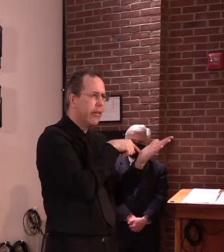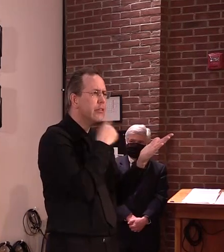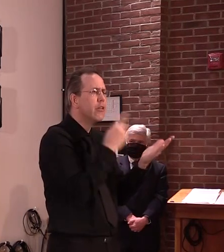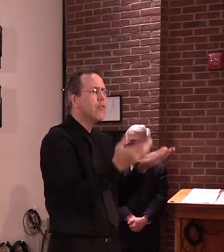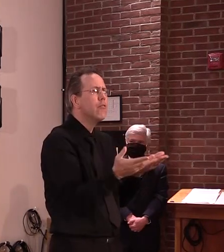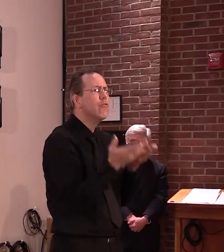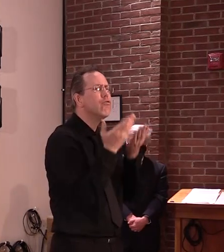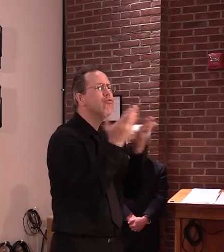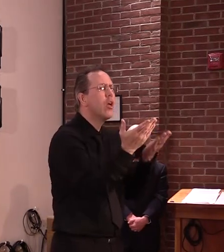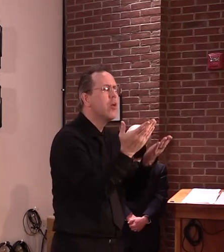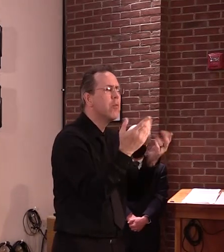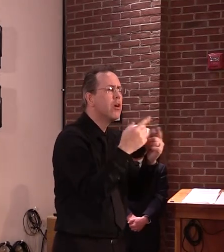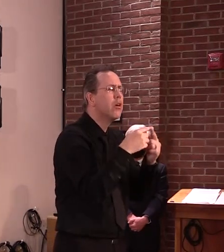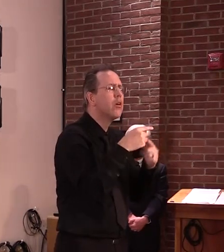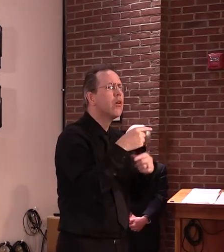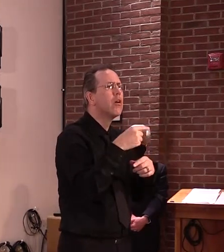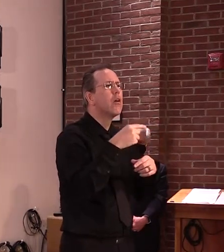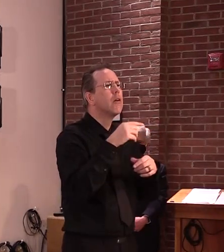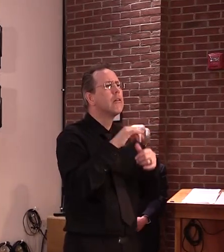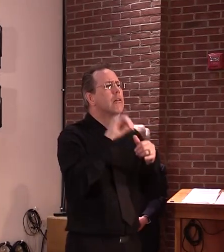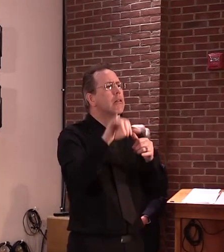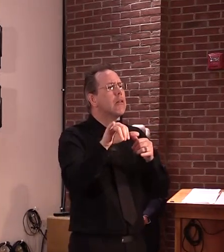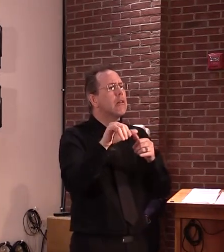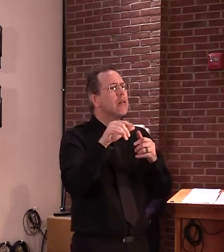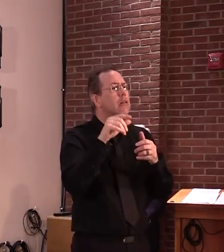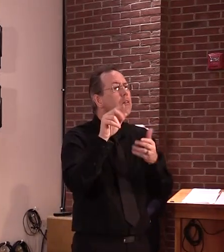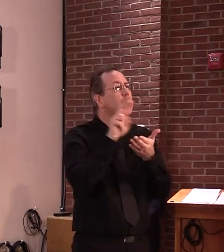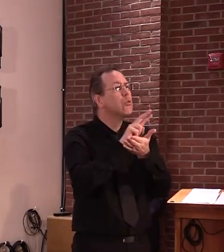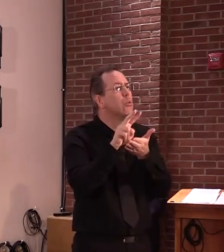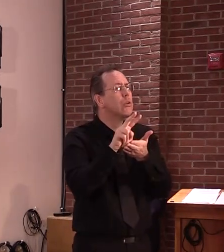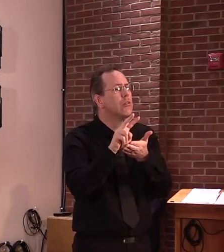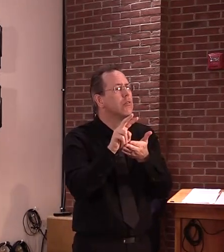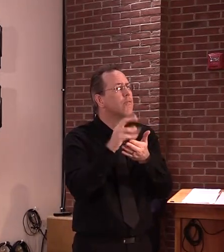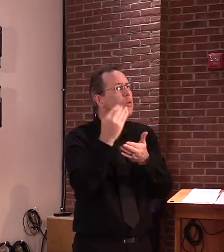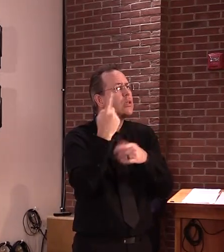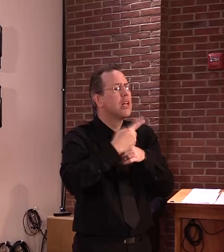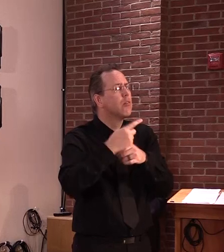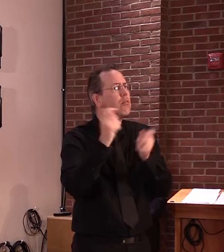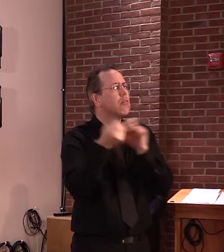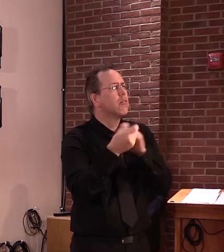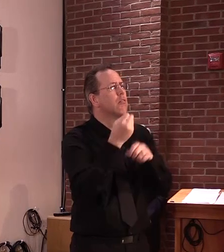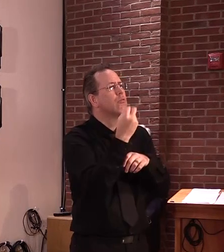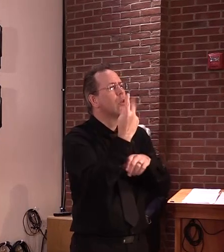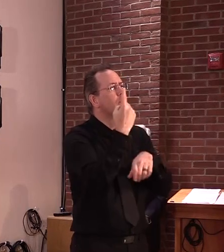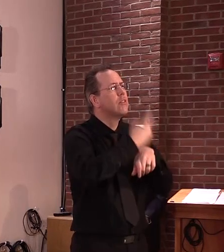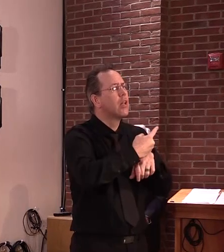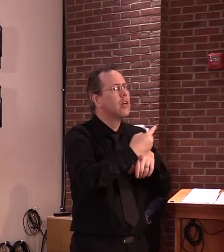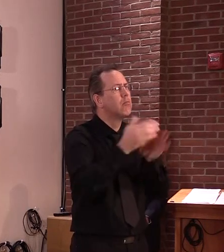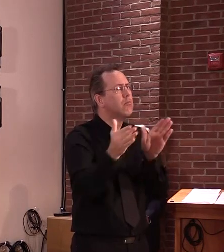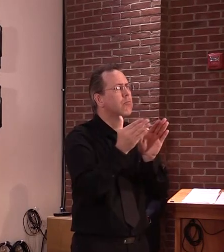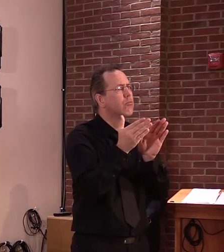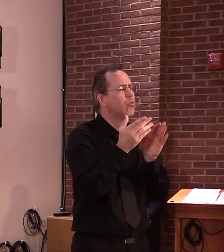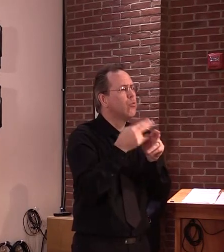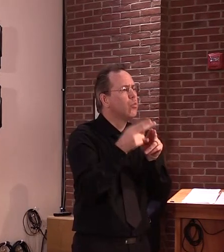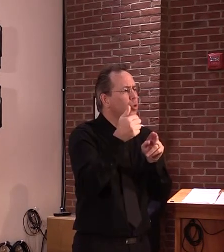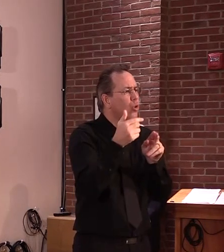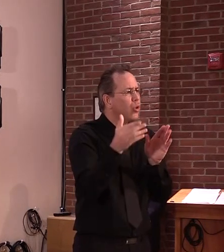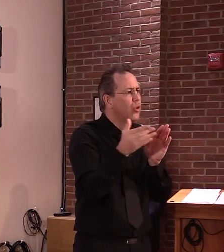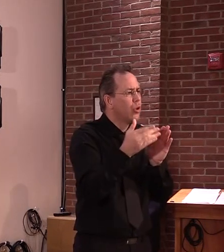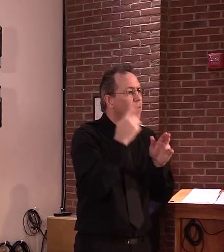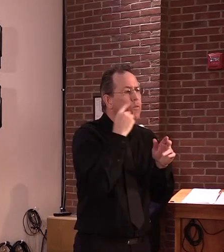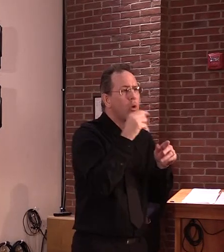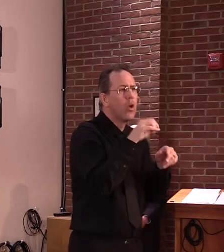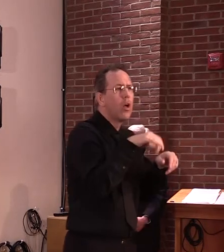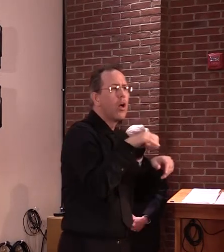instead of 14. And I was wondering why this distinction was being made for health care providers, why it's not also 12 for the general